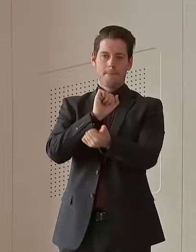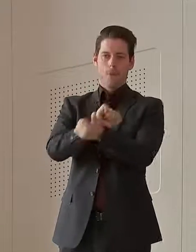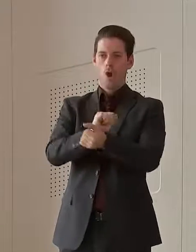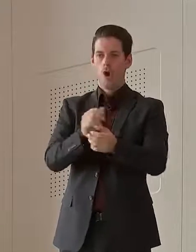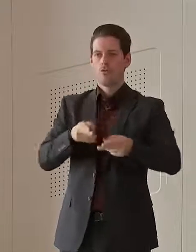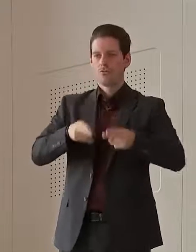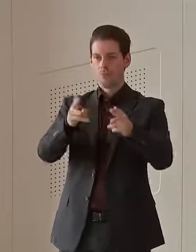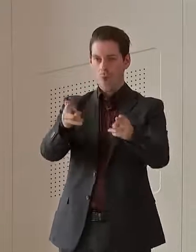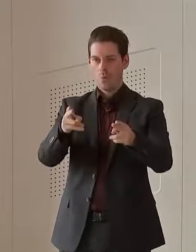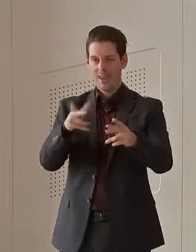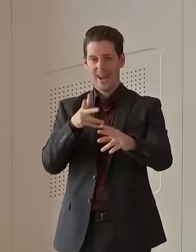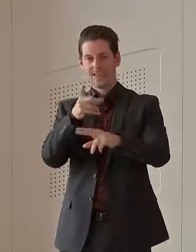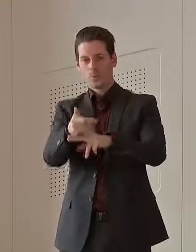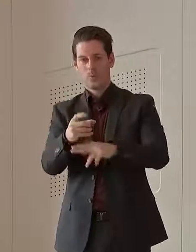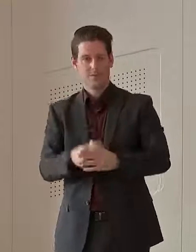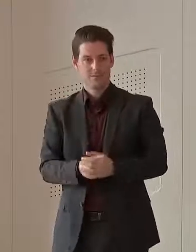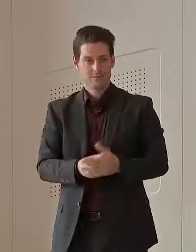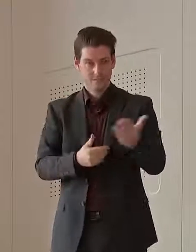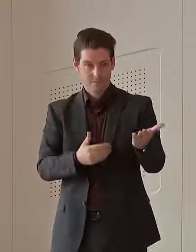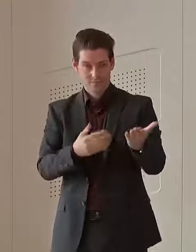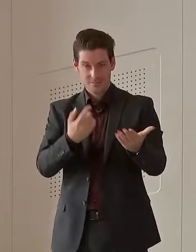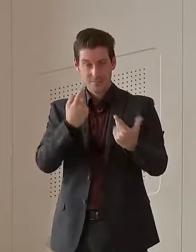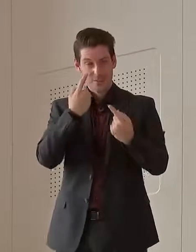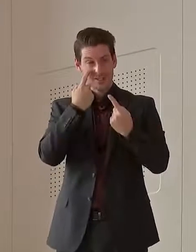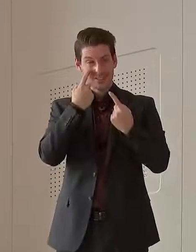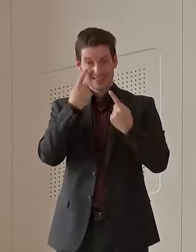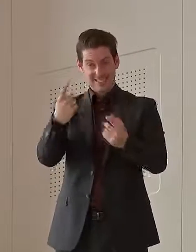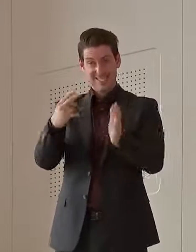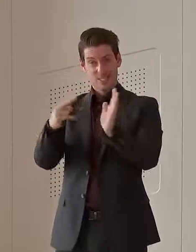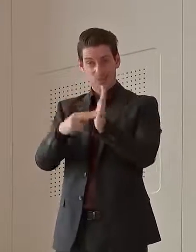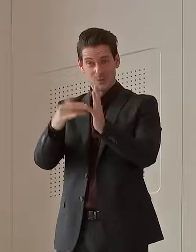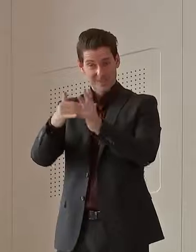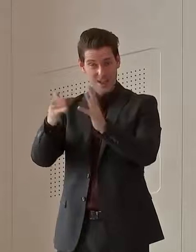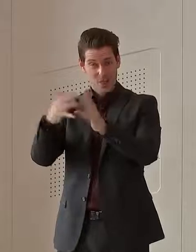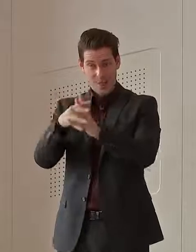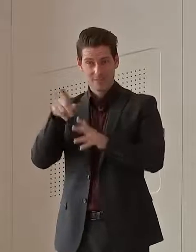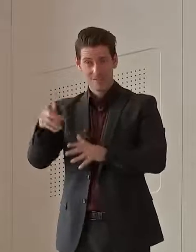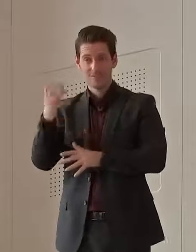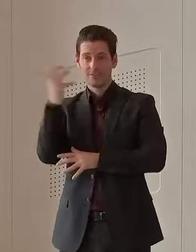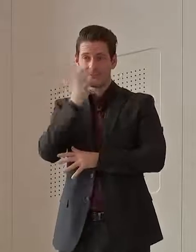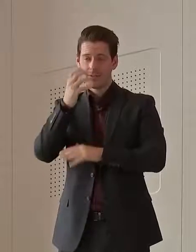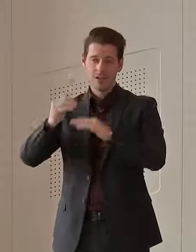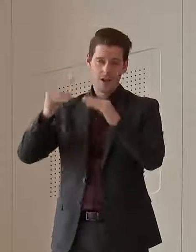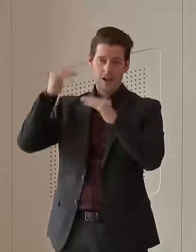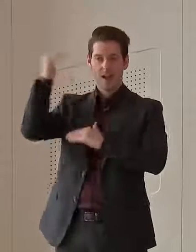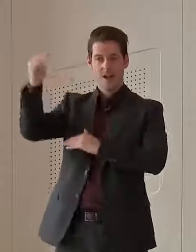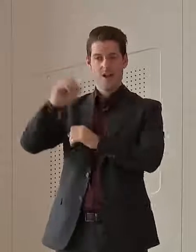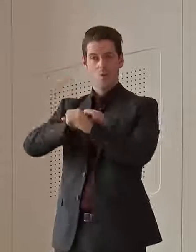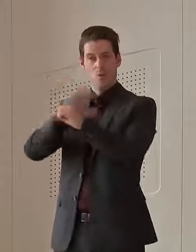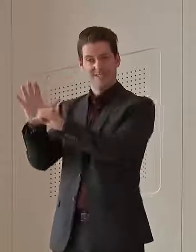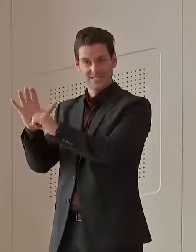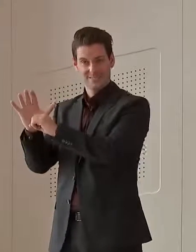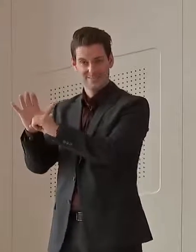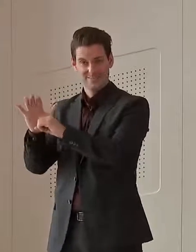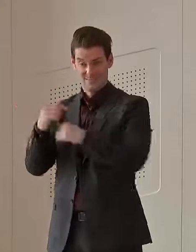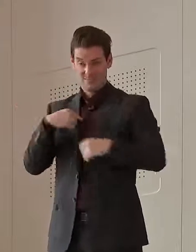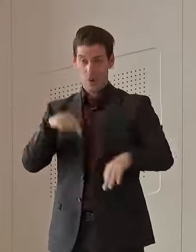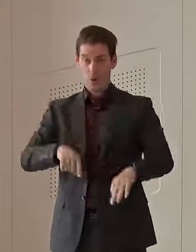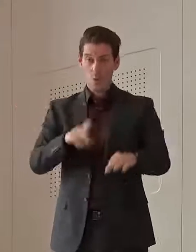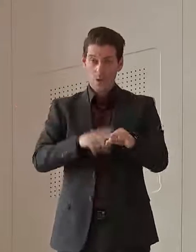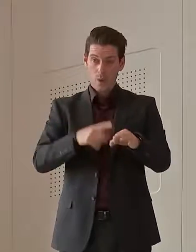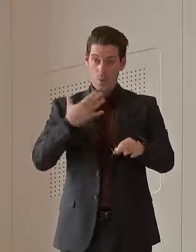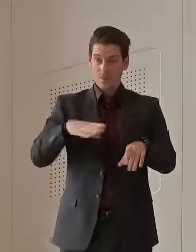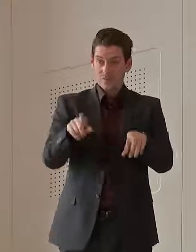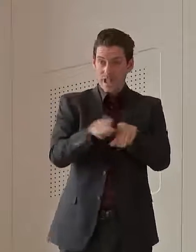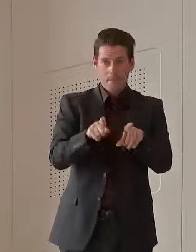Well, all I say to you is have a look at the number of cases in New South Wales. And Queenslanders don't want to see those case numbers